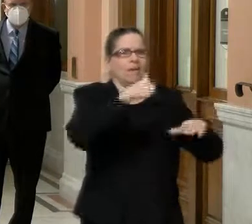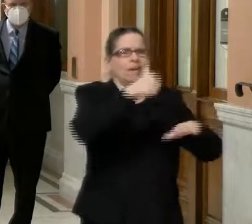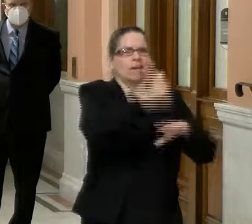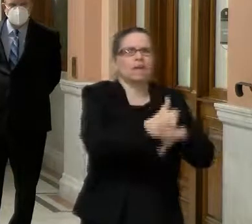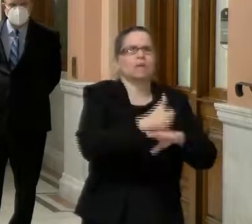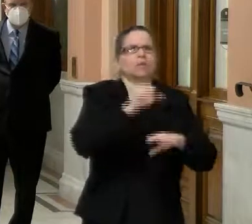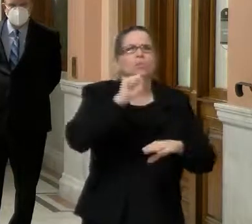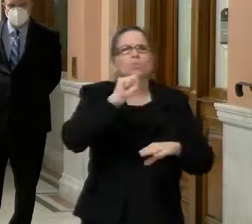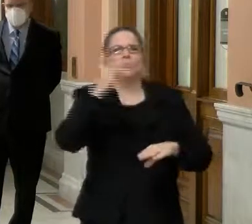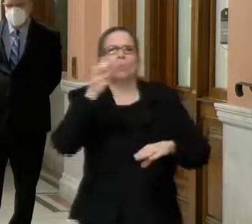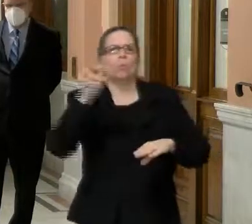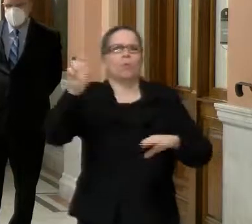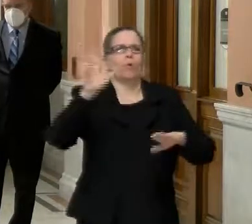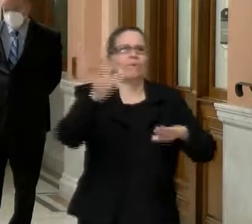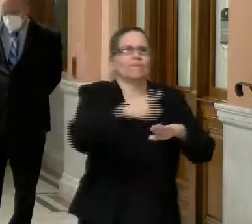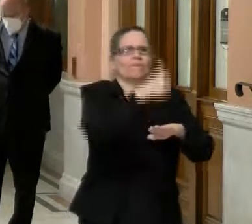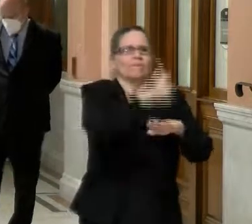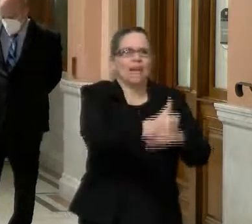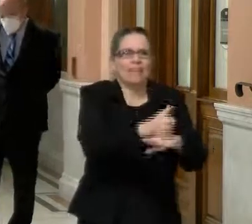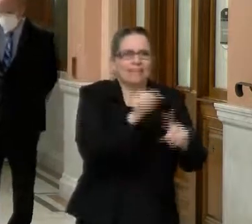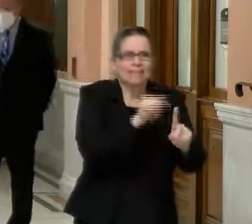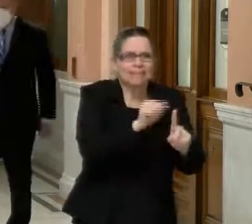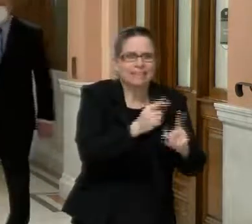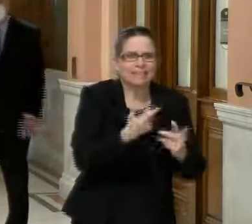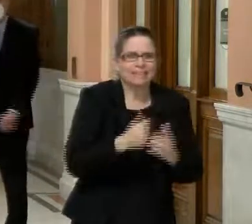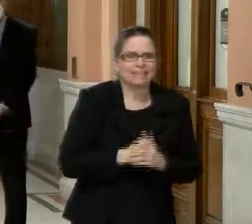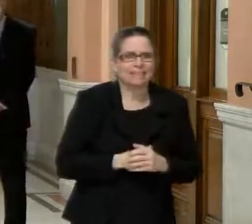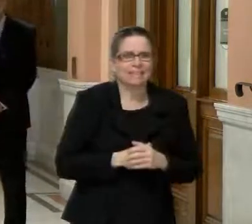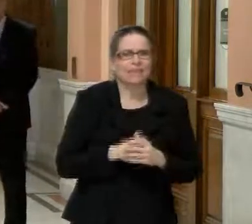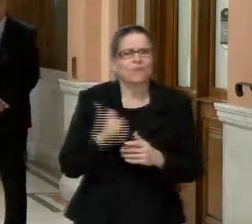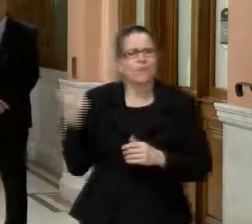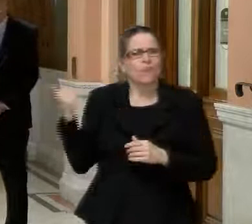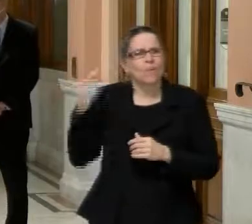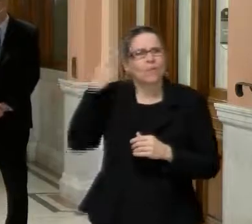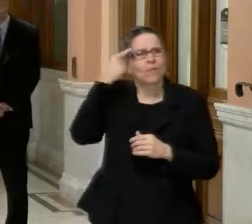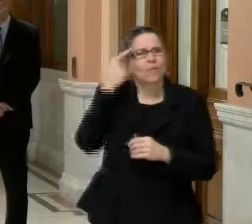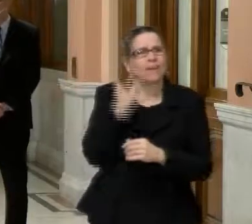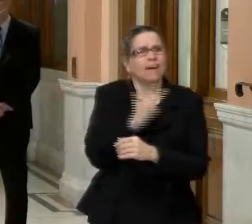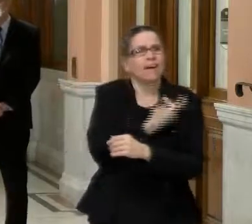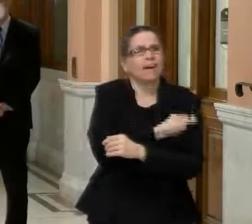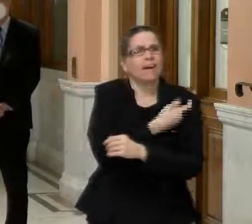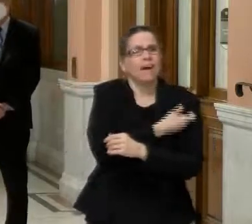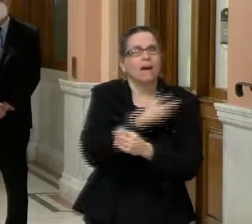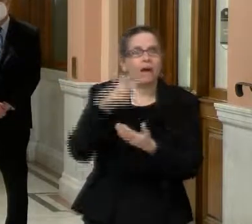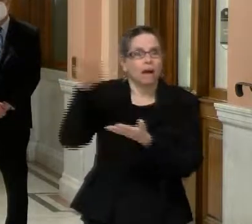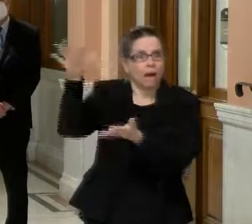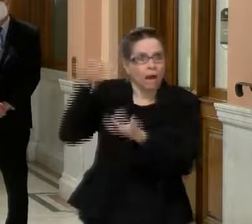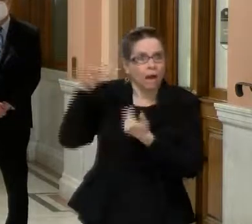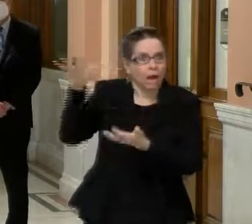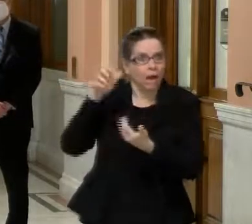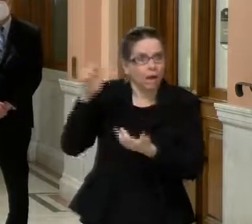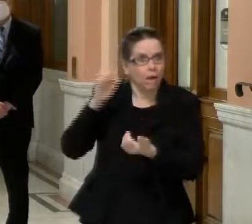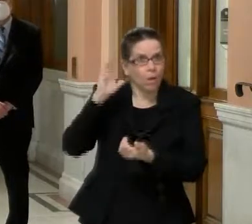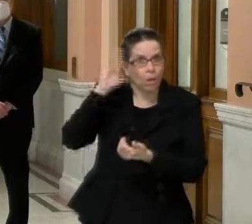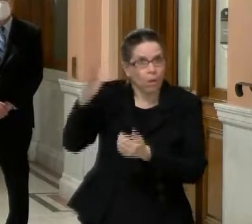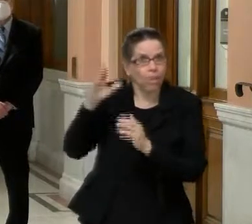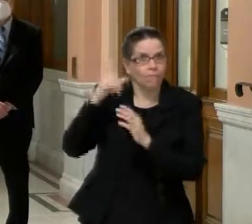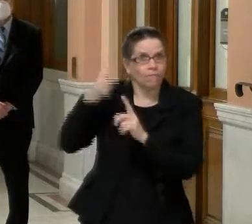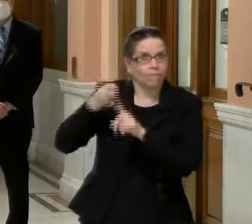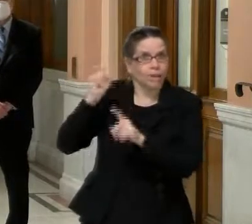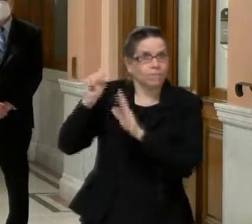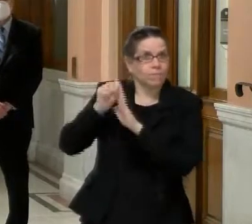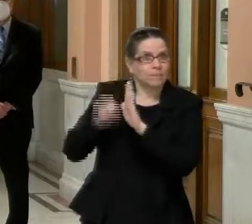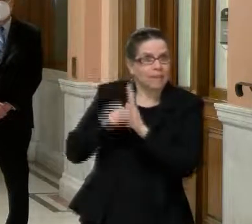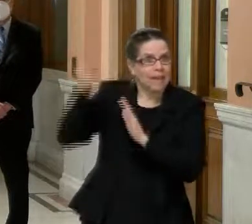and to what extent, um, that the vaccine will come quicker and more doses from the state? Are you expecting that increase?